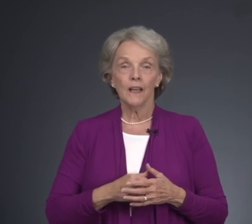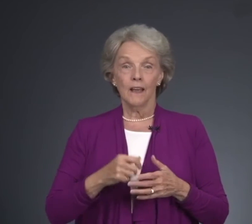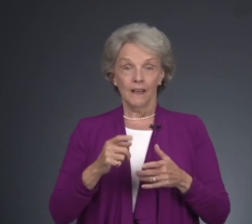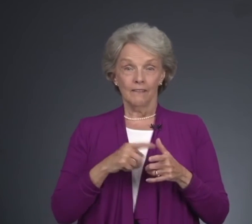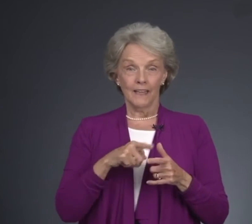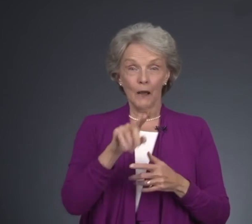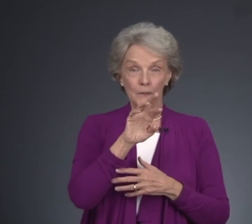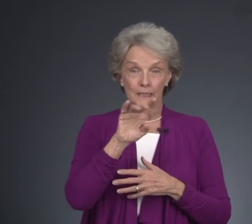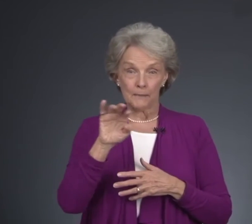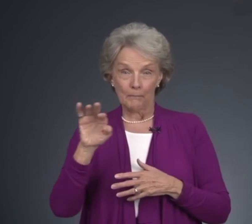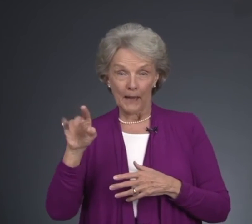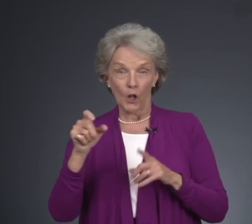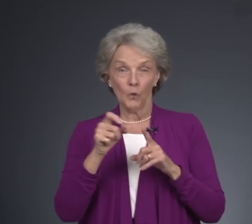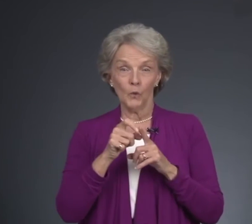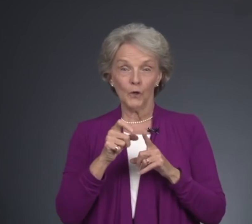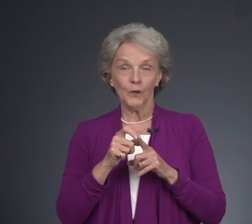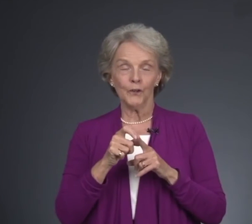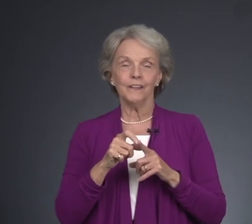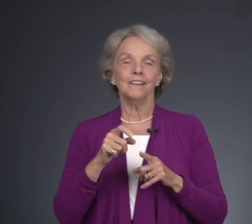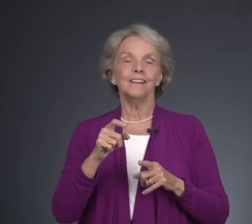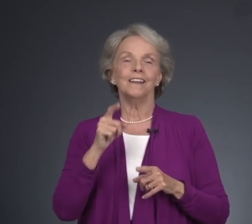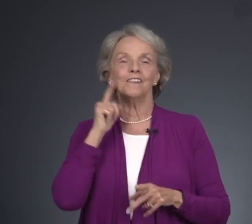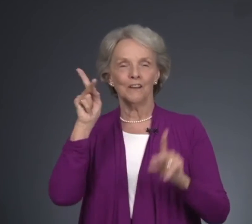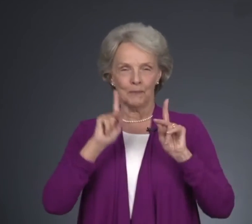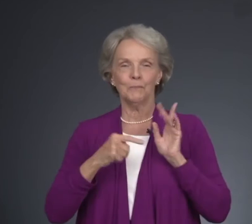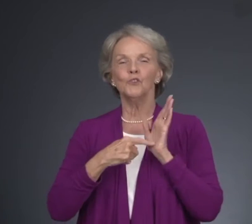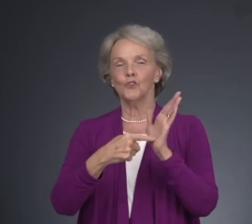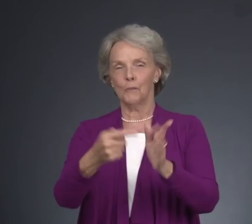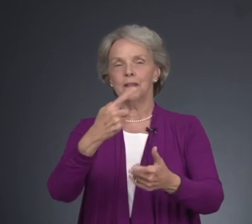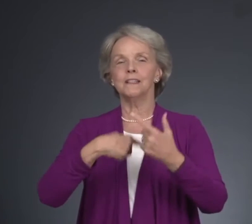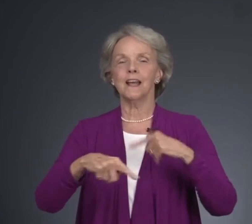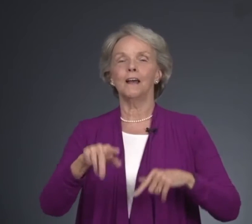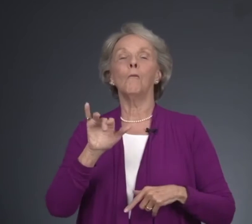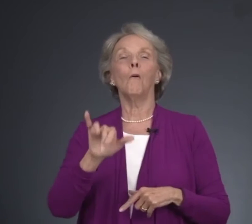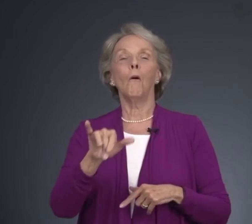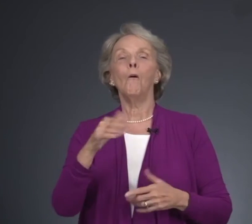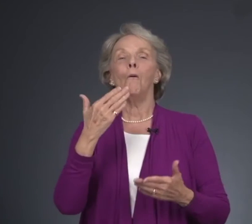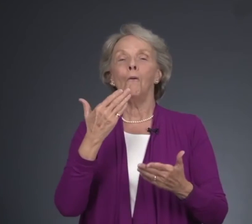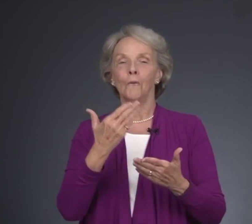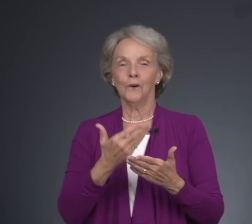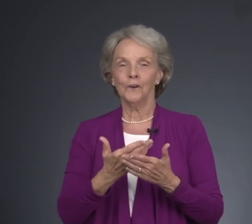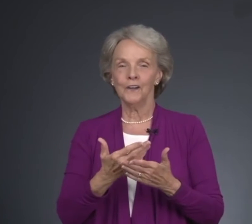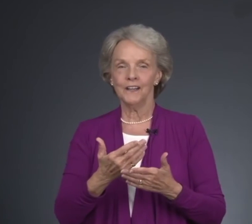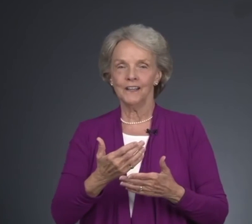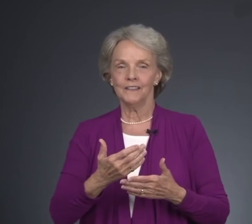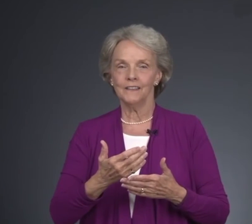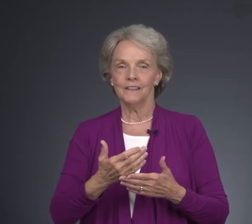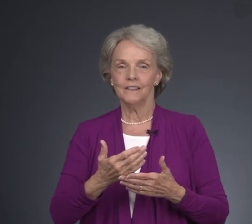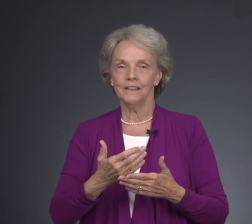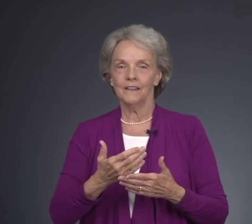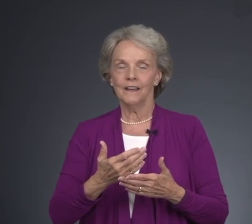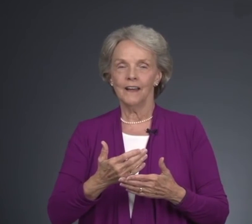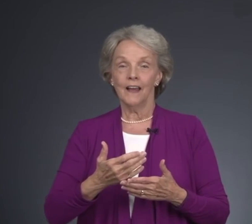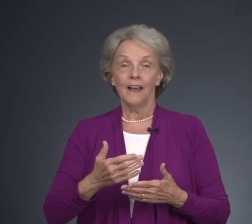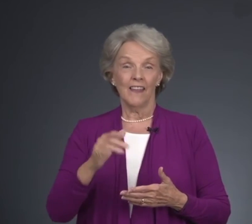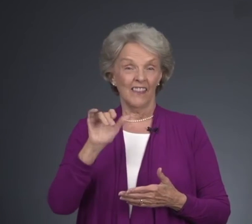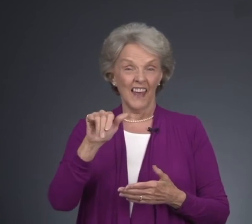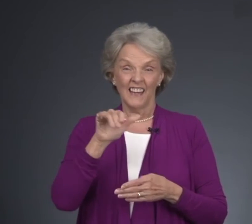Then I would spell a word. And the deaf people show me the sign. Oh, good. That